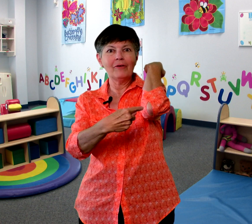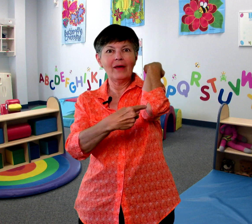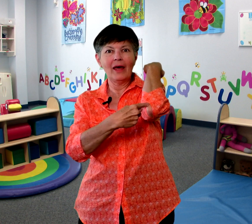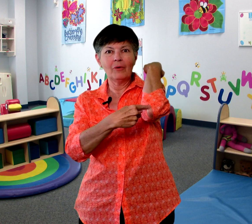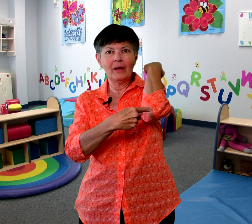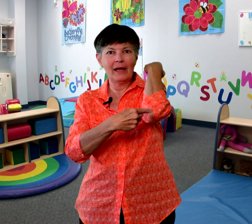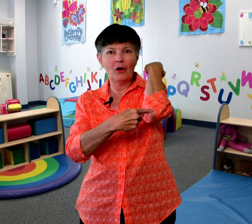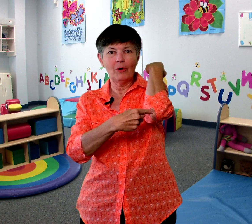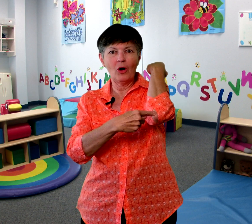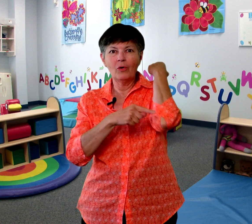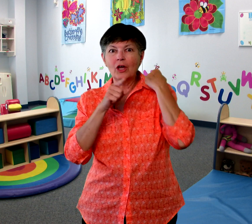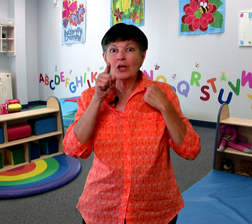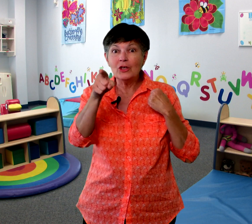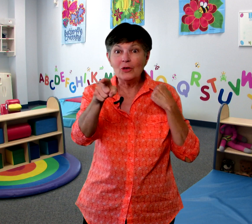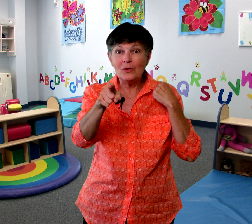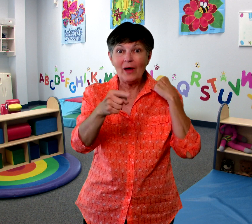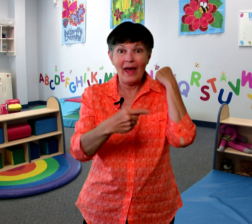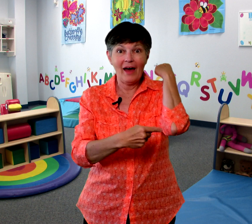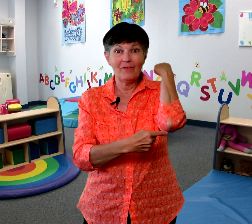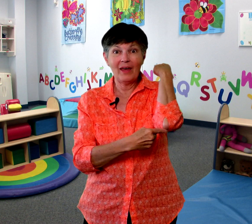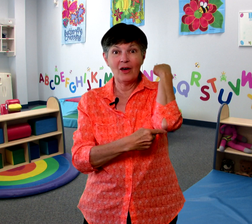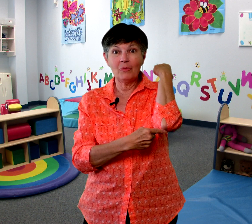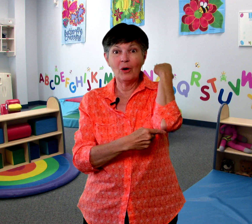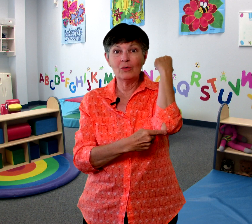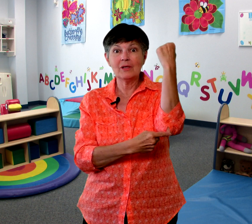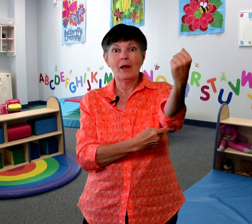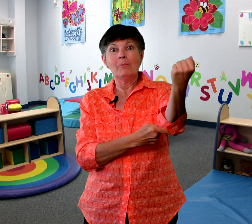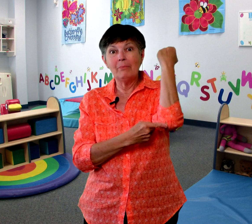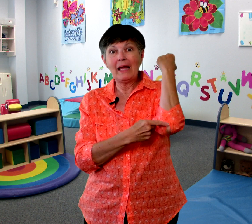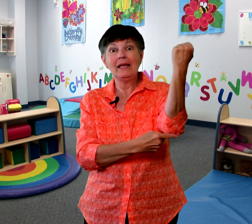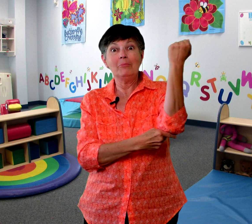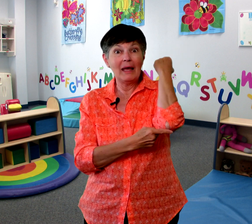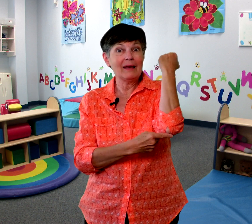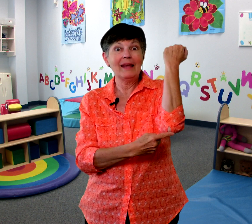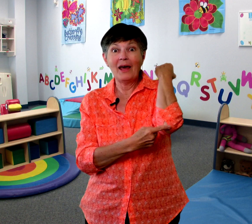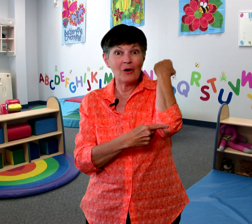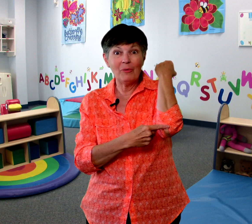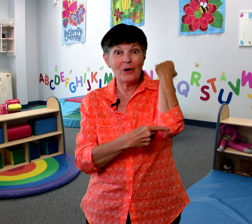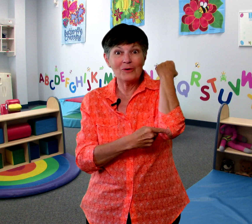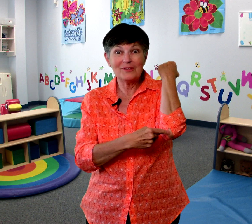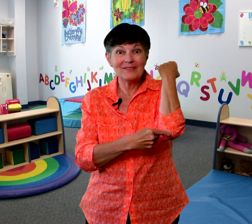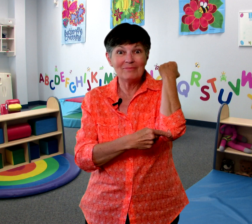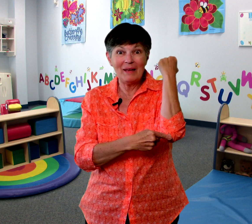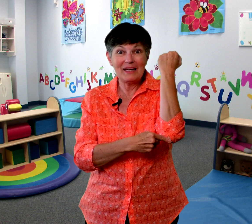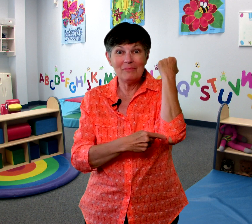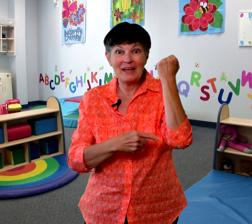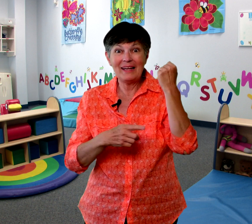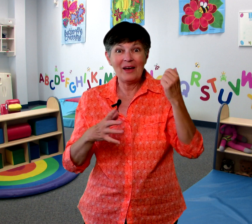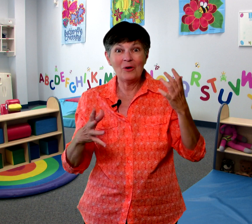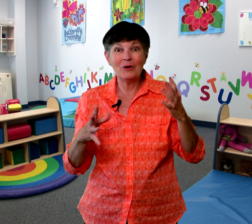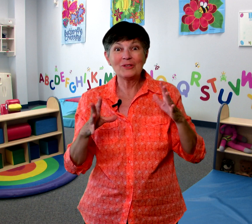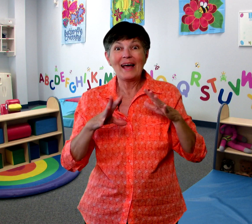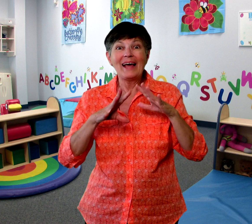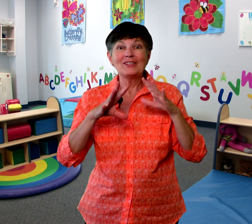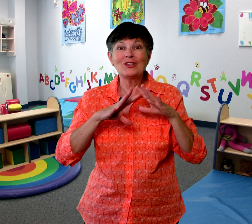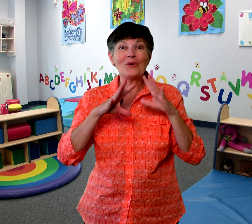L an elbow you have elbows bendy bendy elbows bendy bendy elbows so